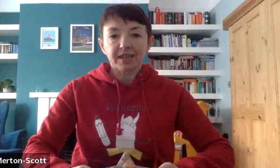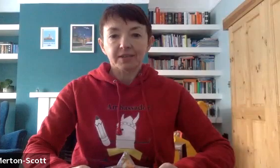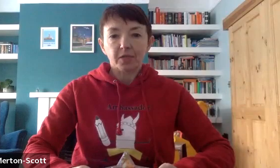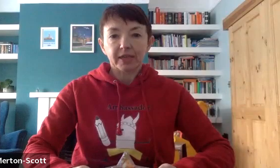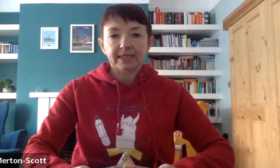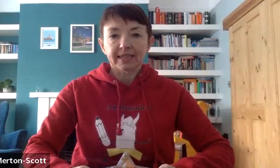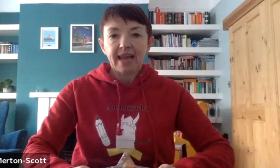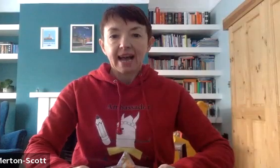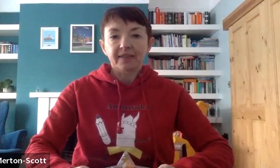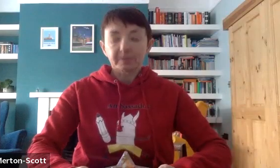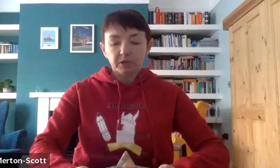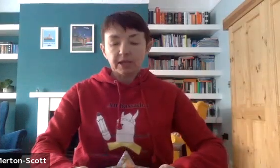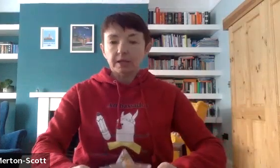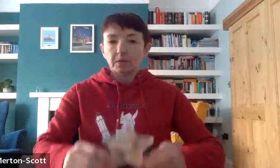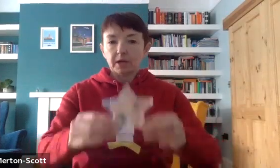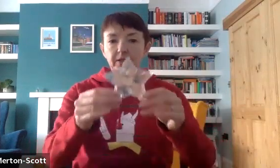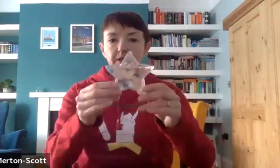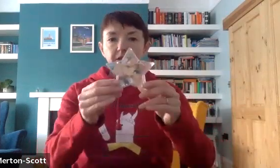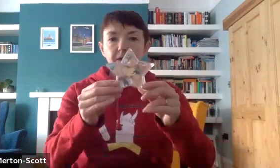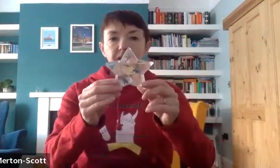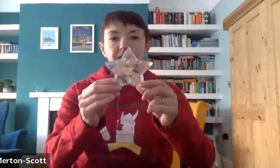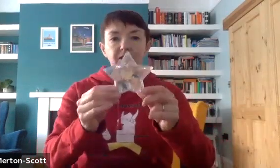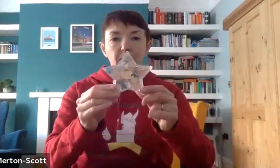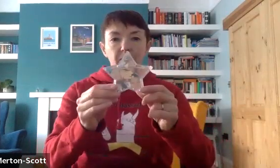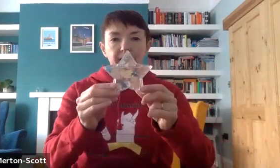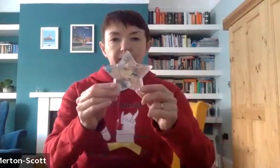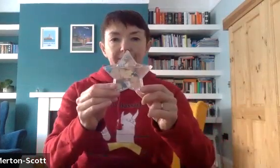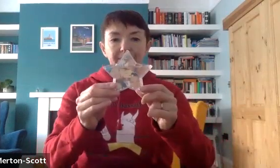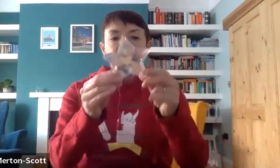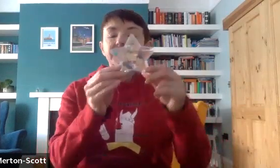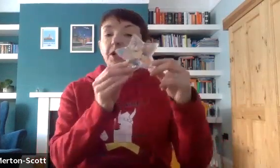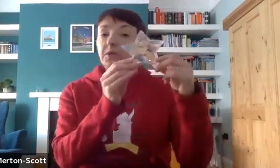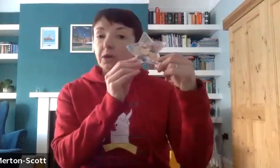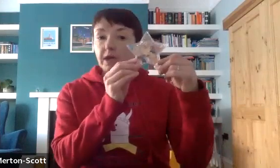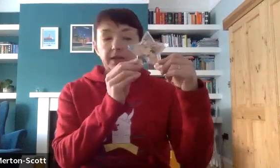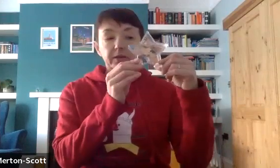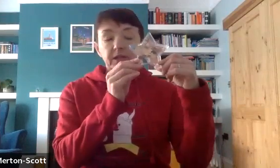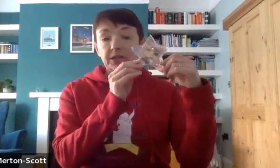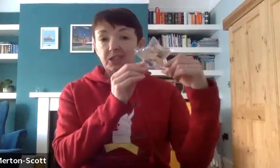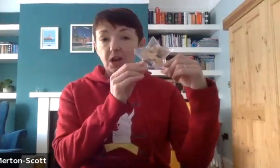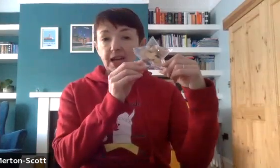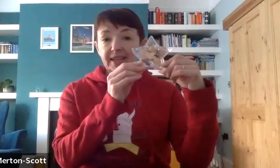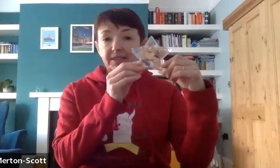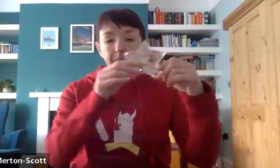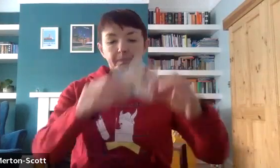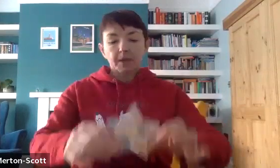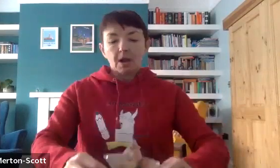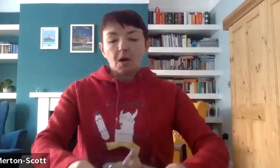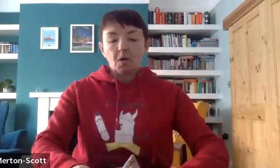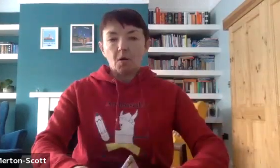and North East. And this morning we're going to do Star Breathing. So you can either use a star like this one or